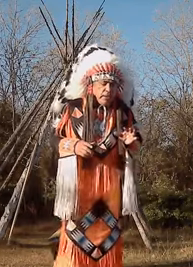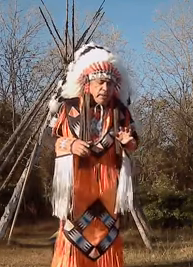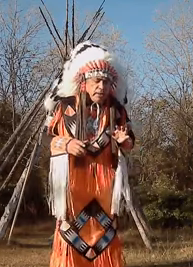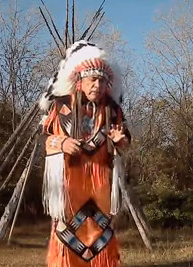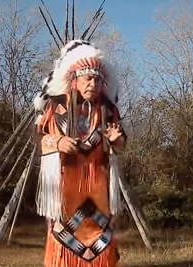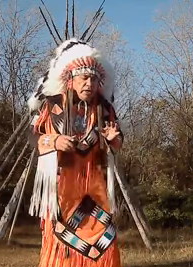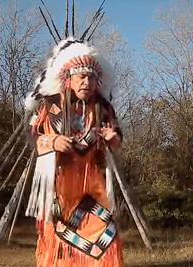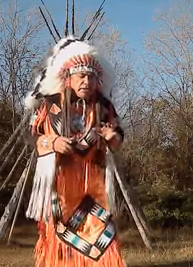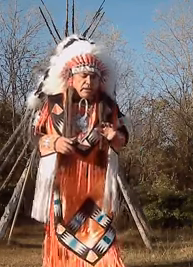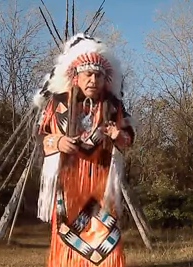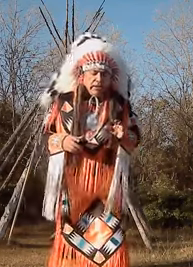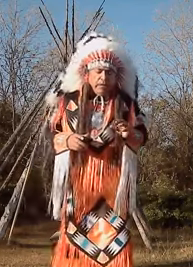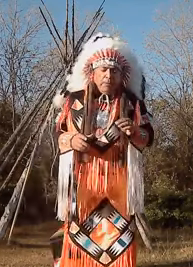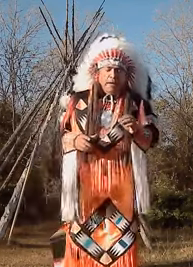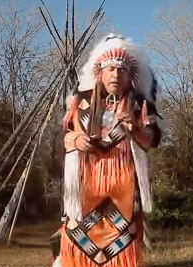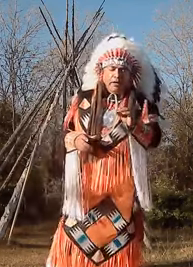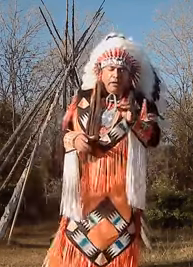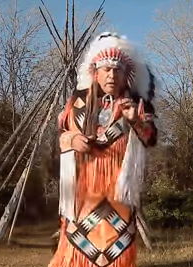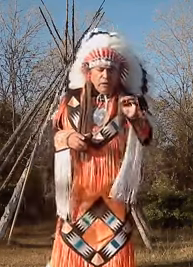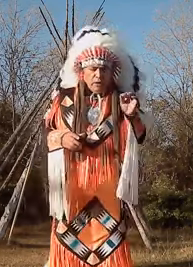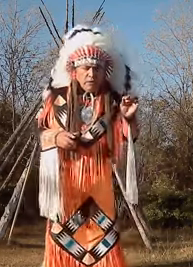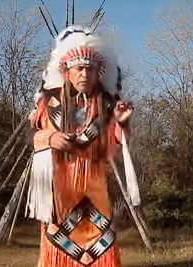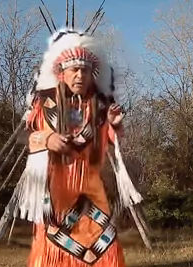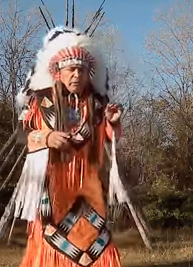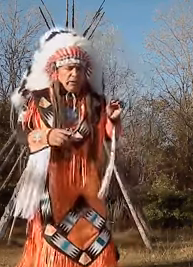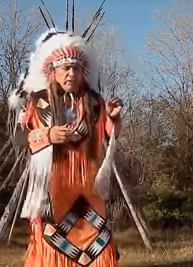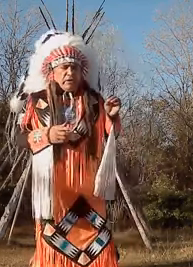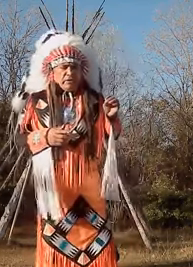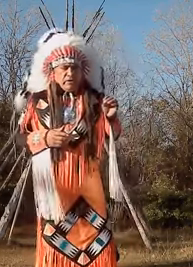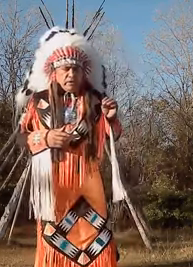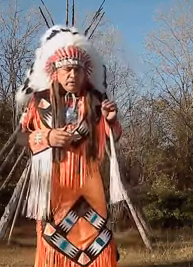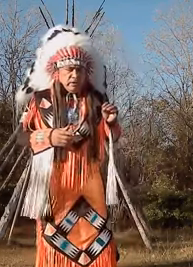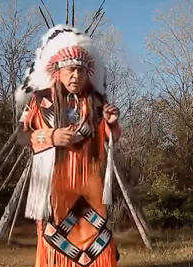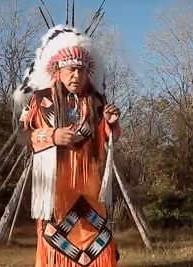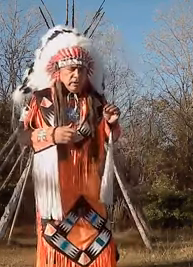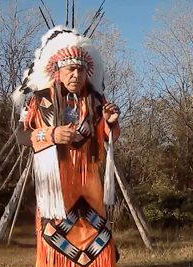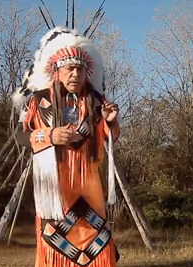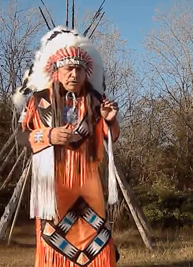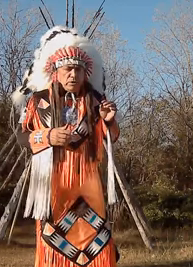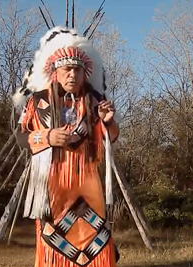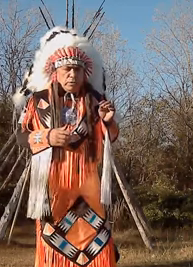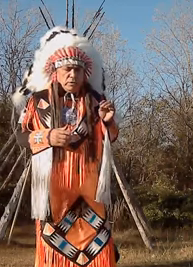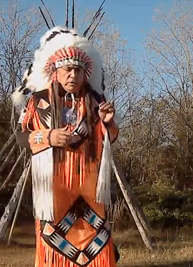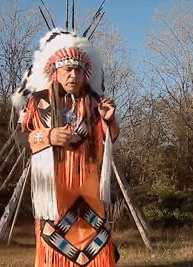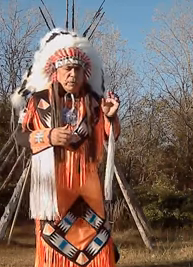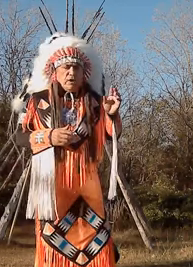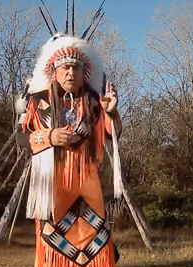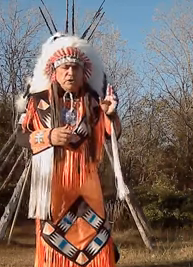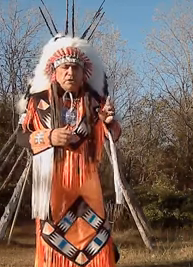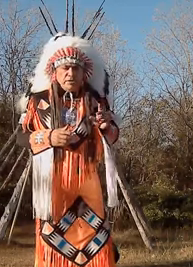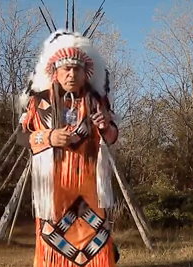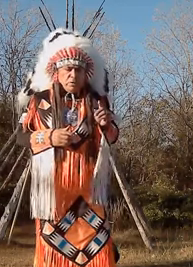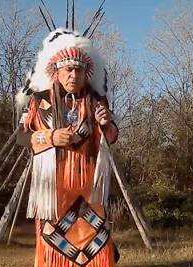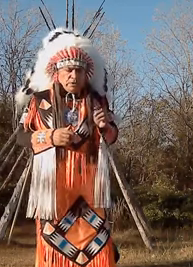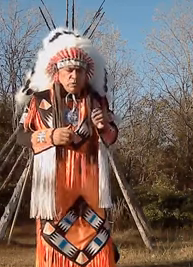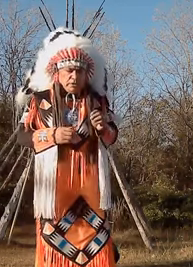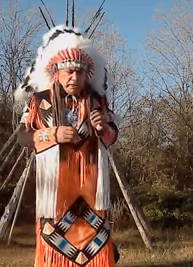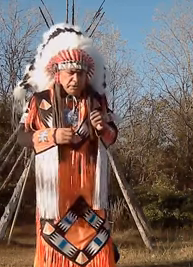for us, came about through my great-grandfather, Paschitopha, Champanaji Paschitopha, Osage.